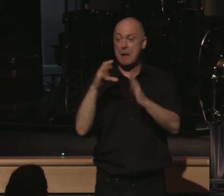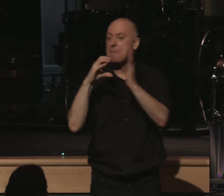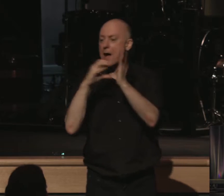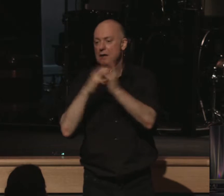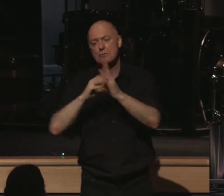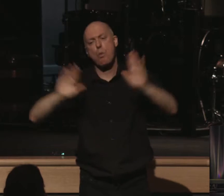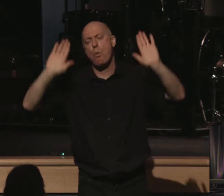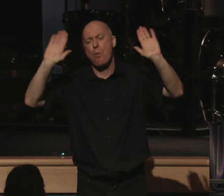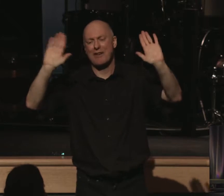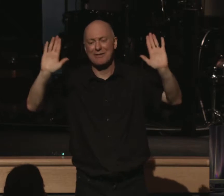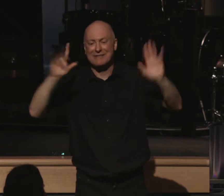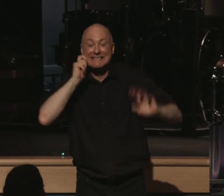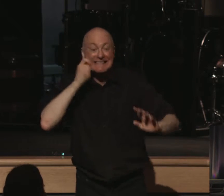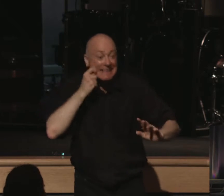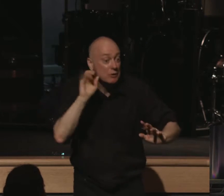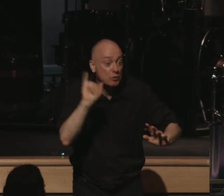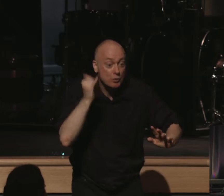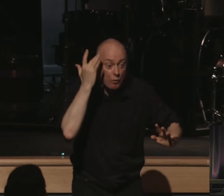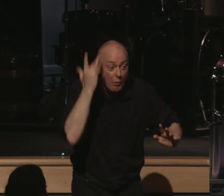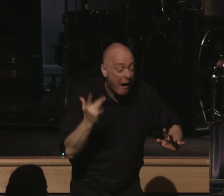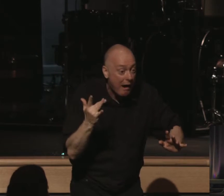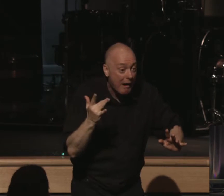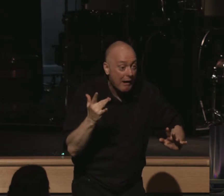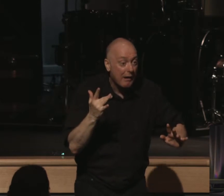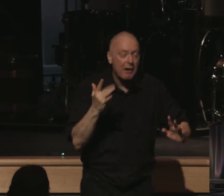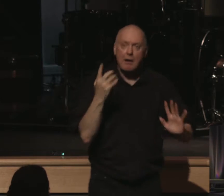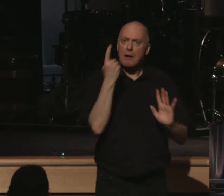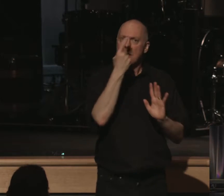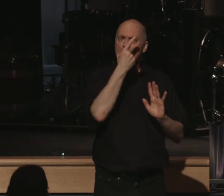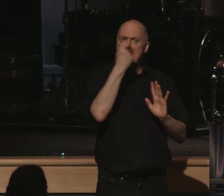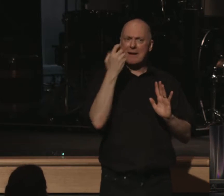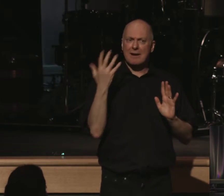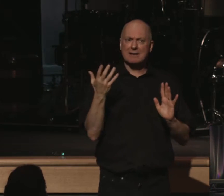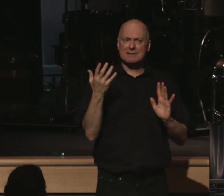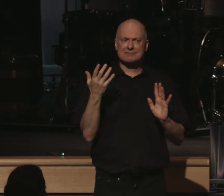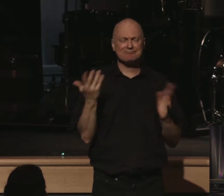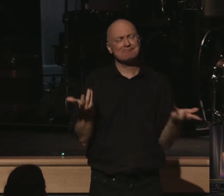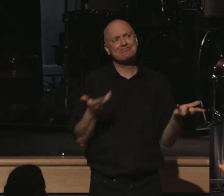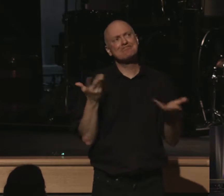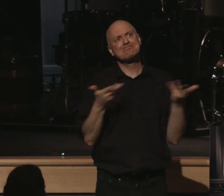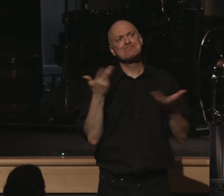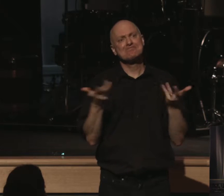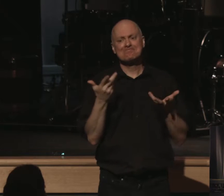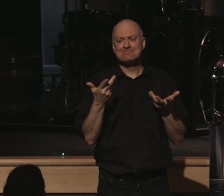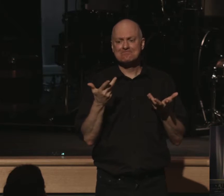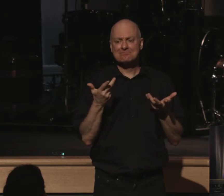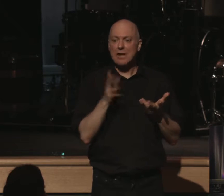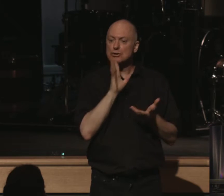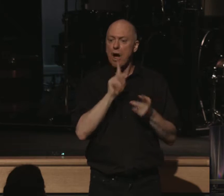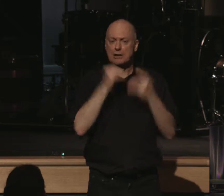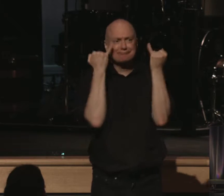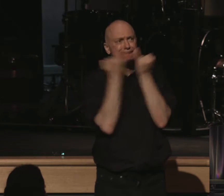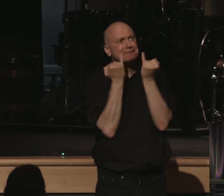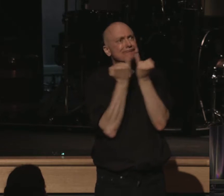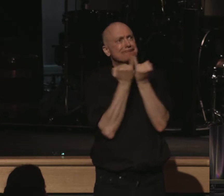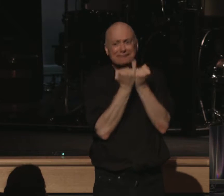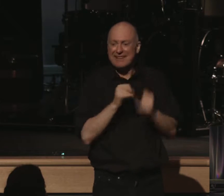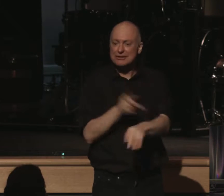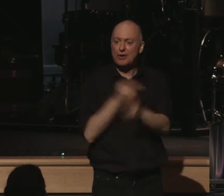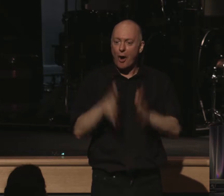great one and it's a neat one too because it brings us in line with someone who, for lack of a better word, is talking to himself. The psalmist is